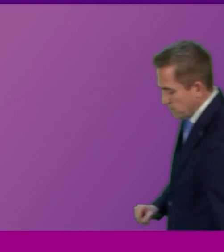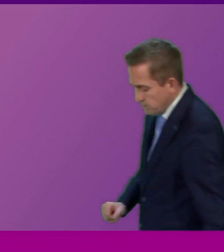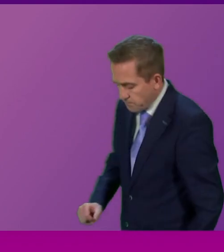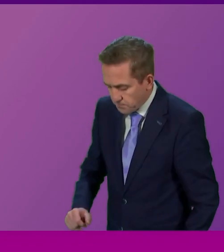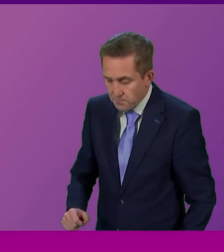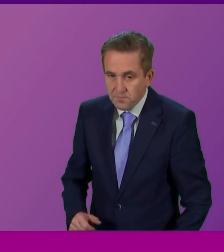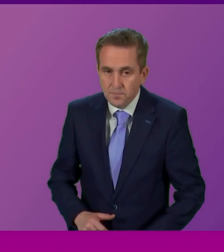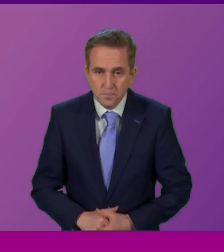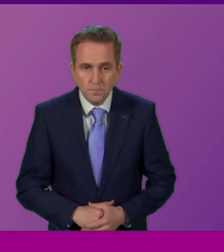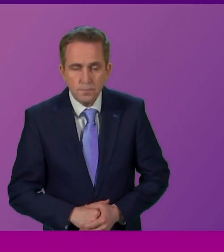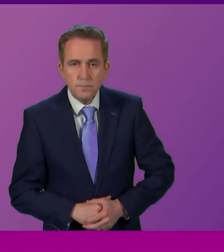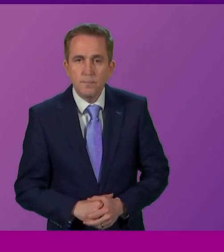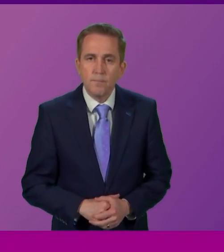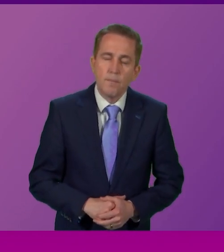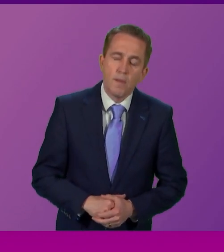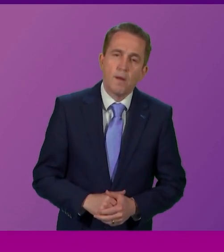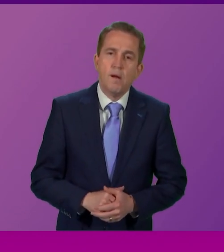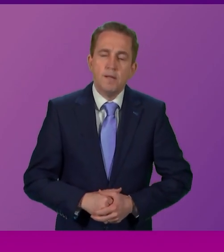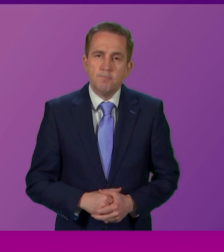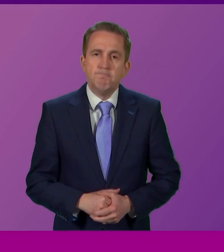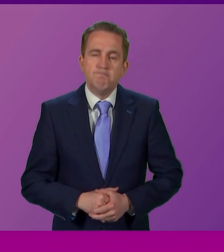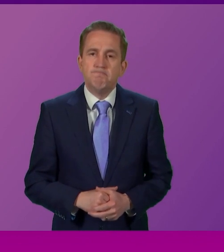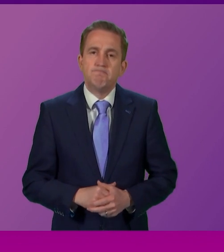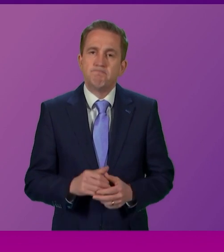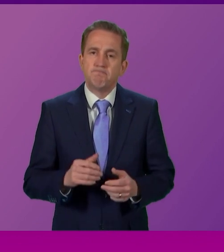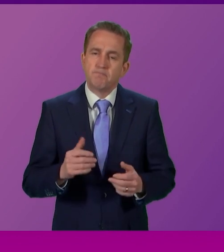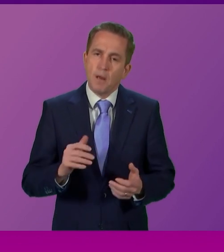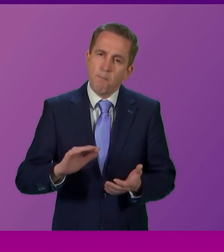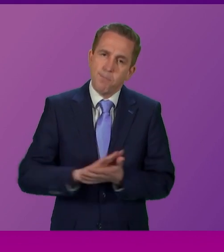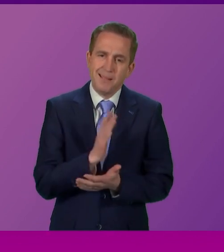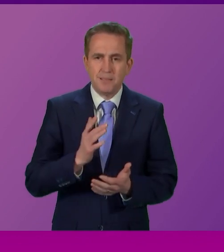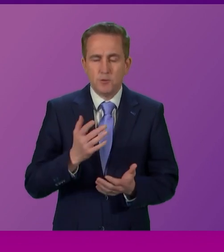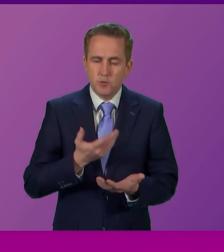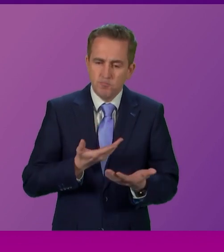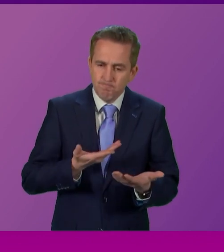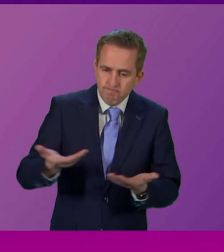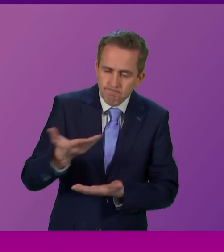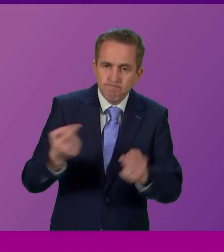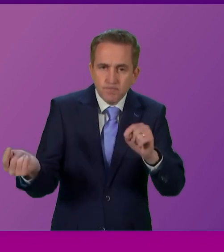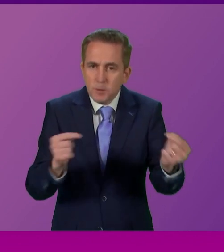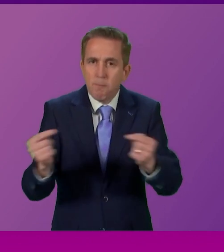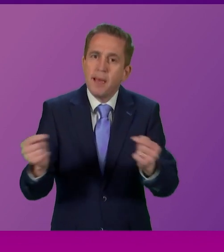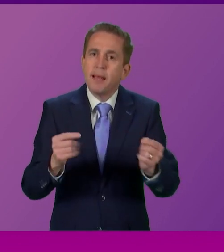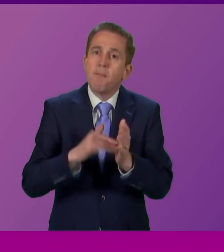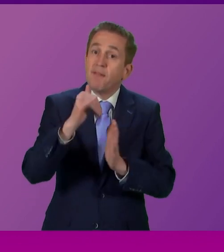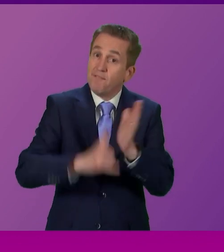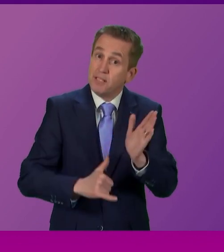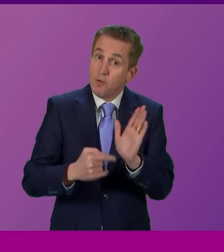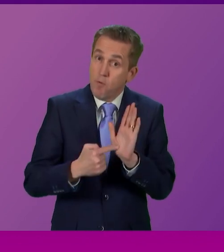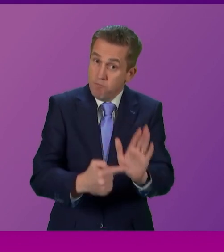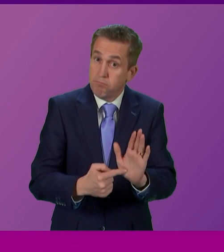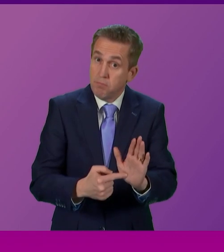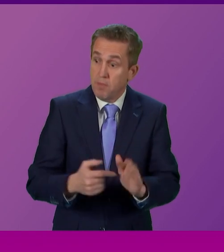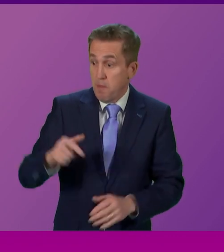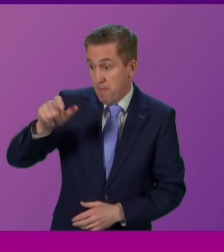please. Thank you President Officer. I am delighted to stand here today in the chamber to debate a manifesto commitment that my constituents